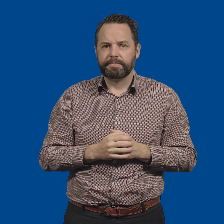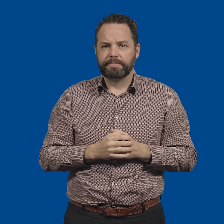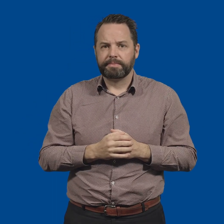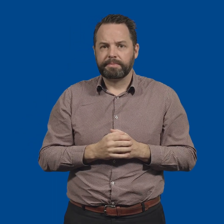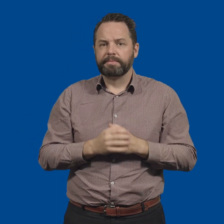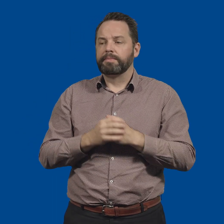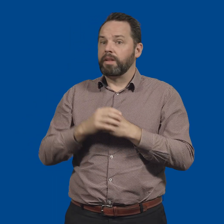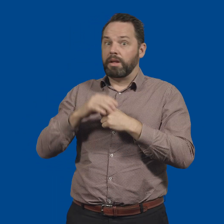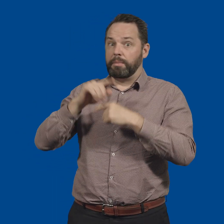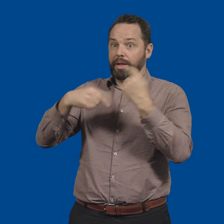About the role.